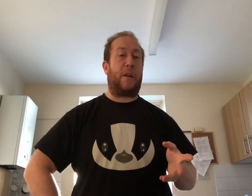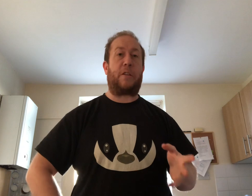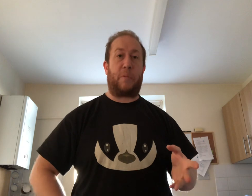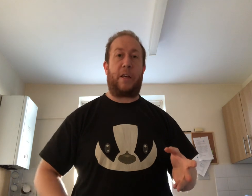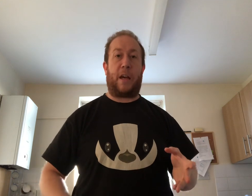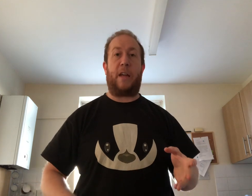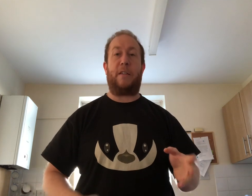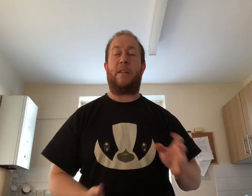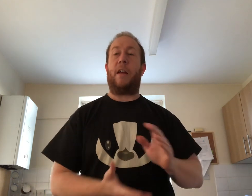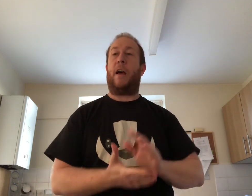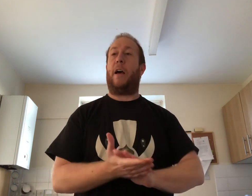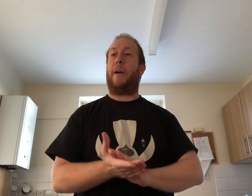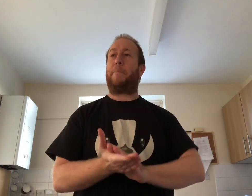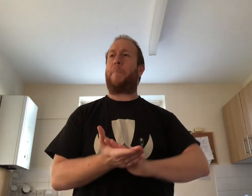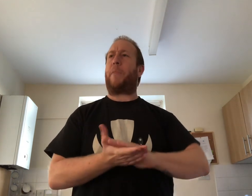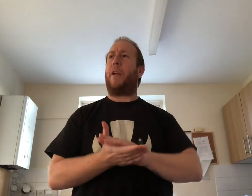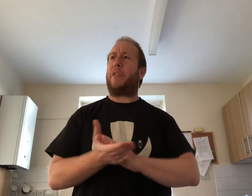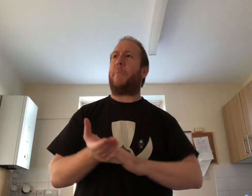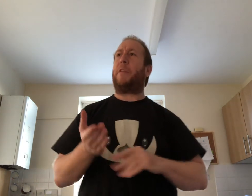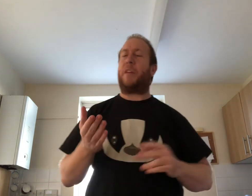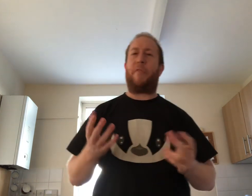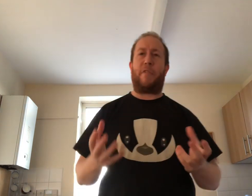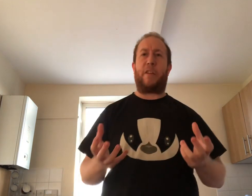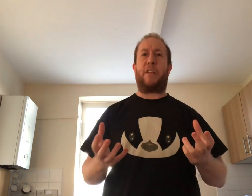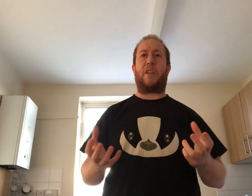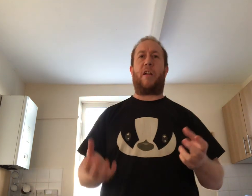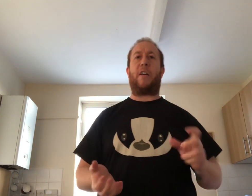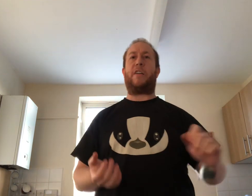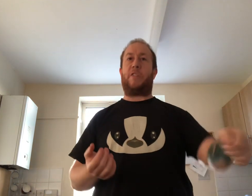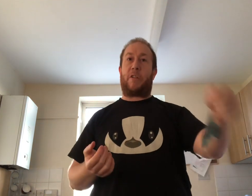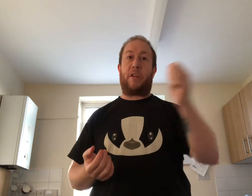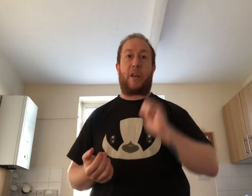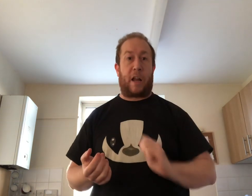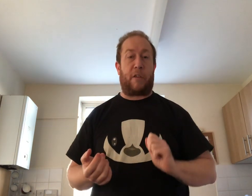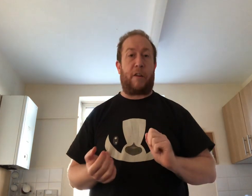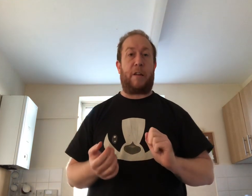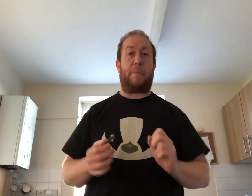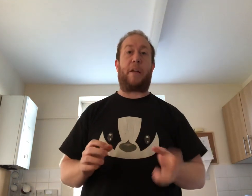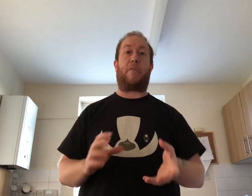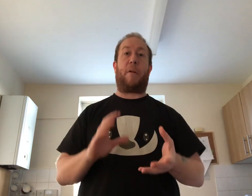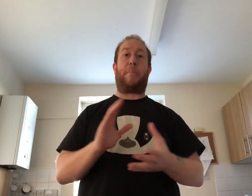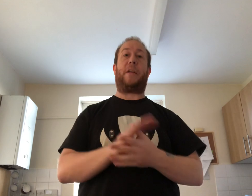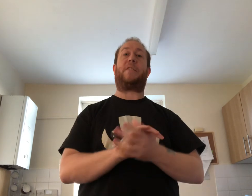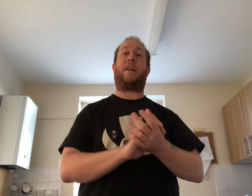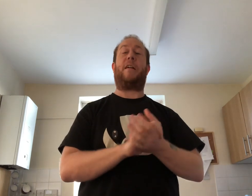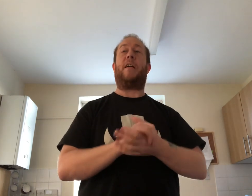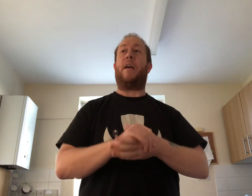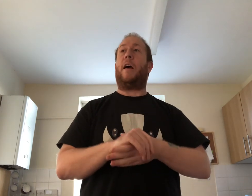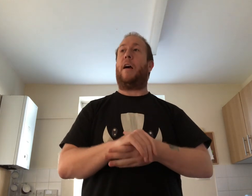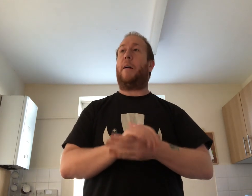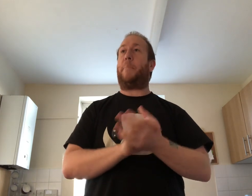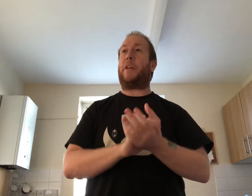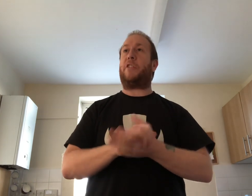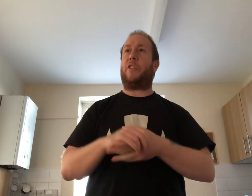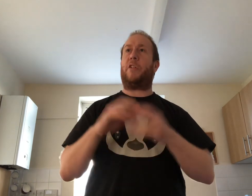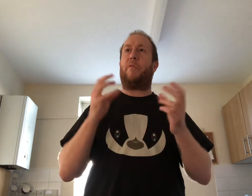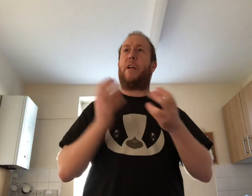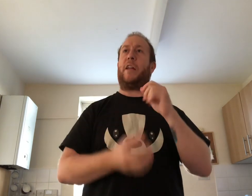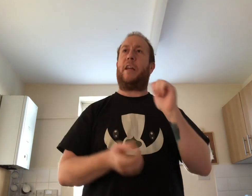next weekend some of the different things I like is you can colour in and make your own pizza Badger Junior really